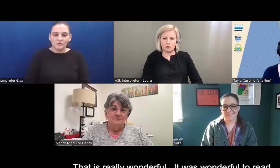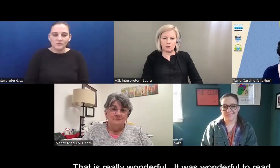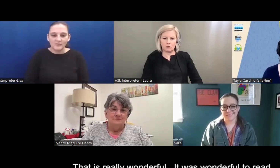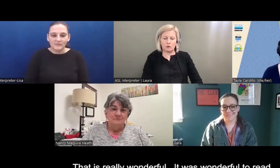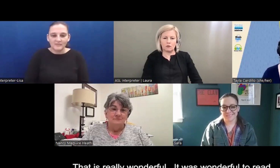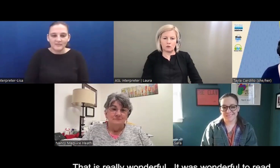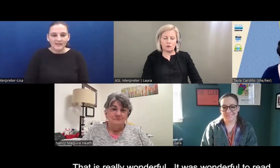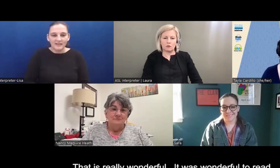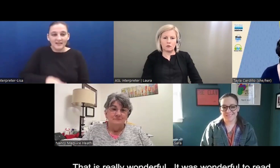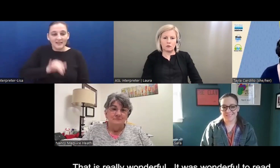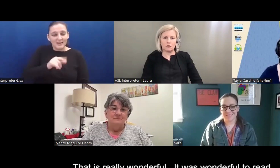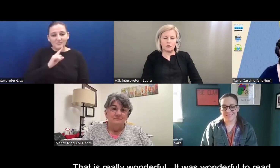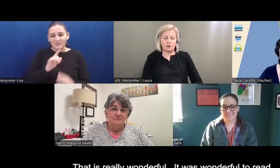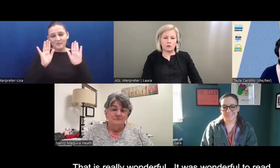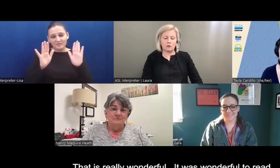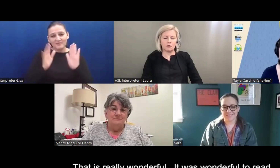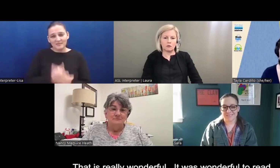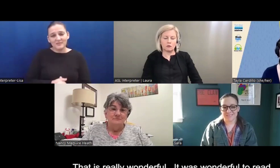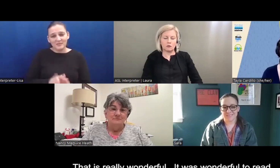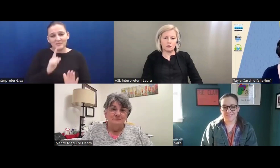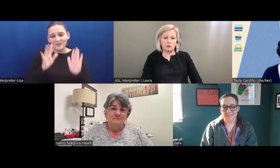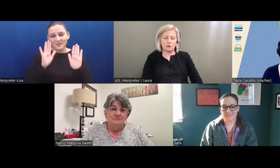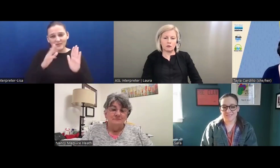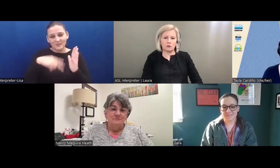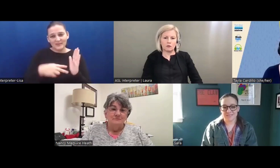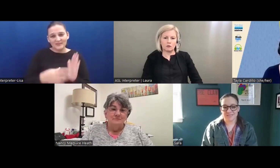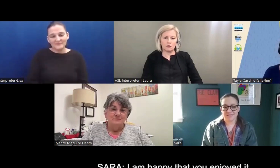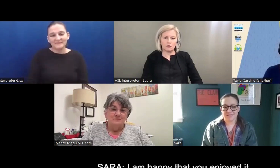And that's really wonderful. And was really wonderful to read.